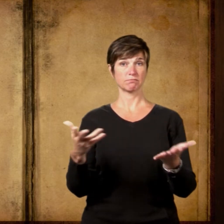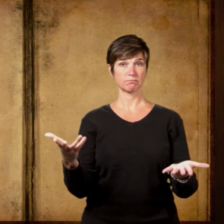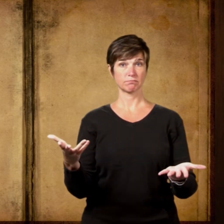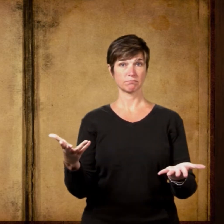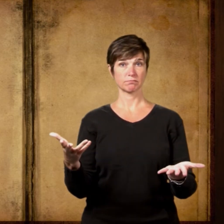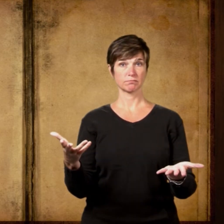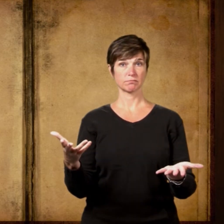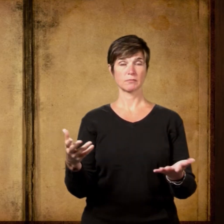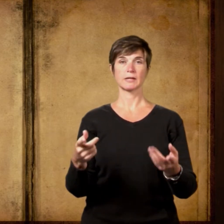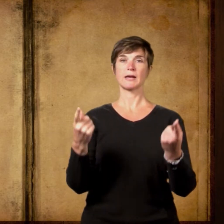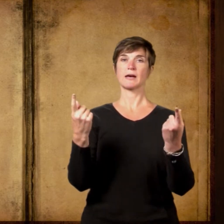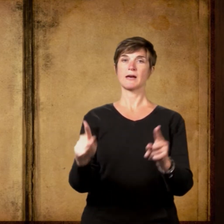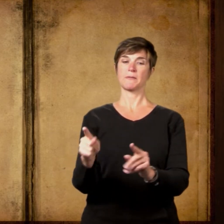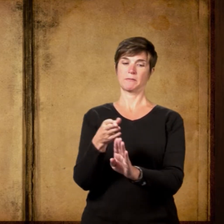Came Before